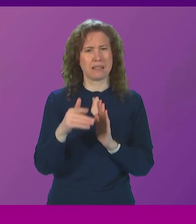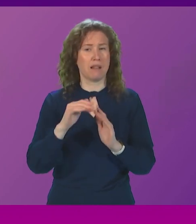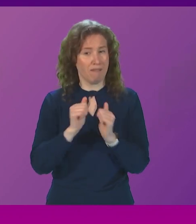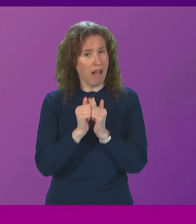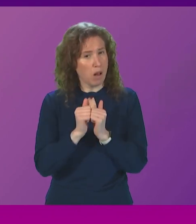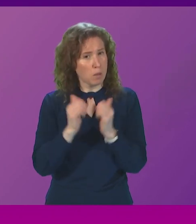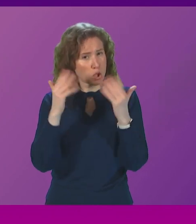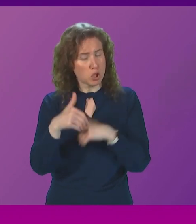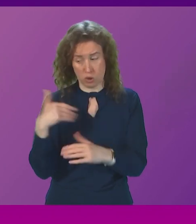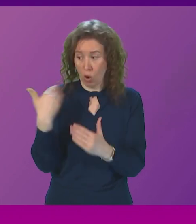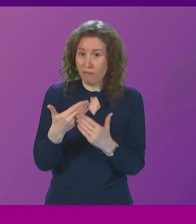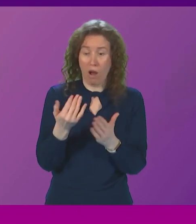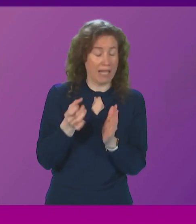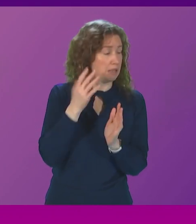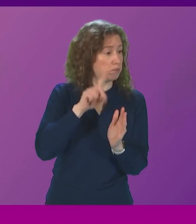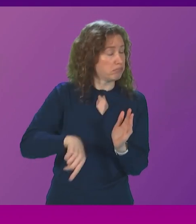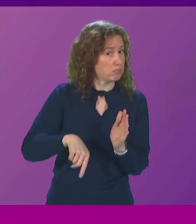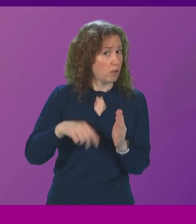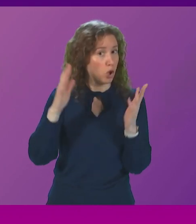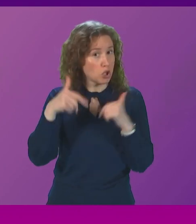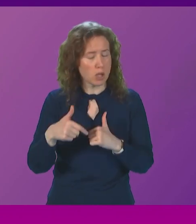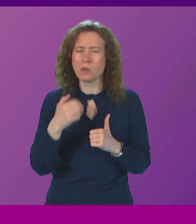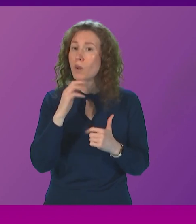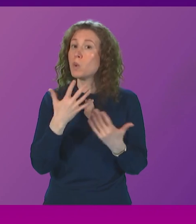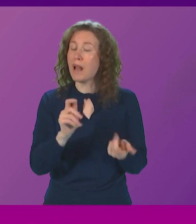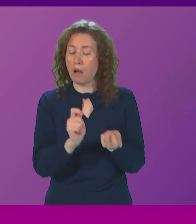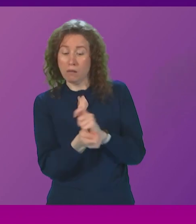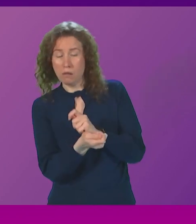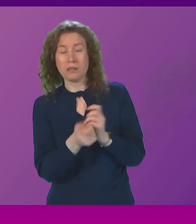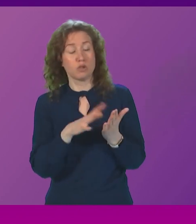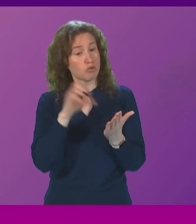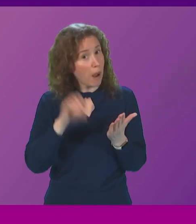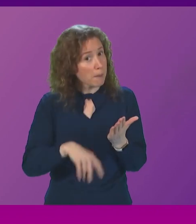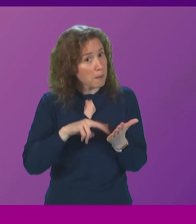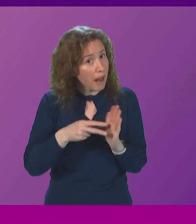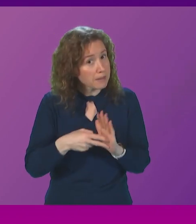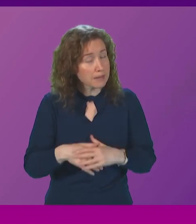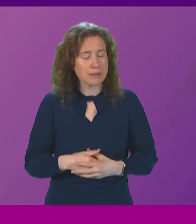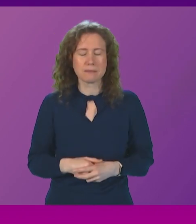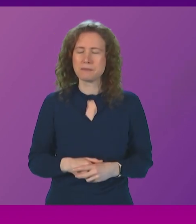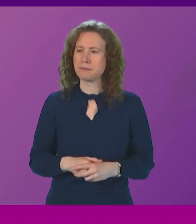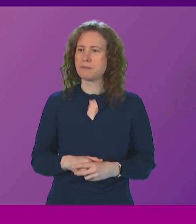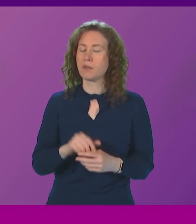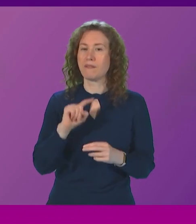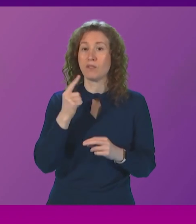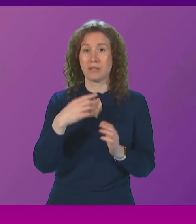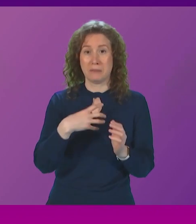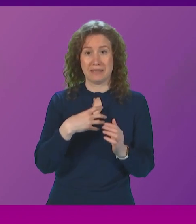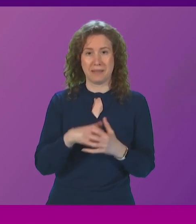as he's done so far, will he now do the right thing and scrap these plans? First Minister.